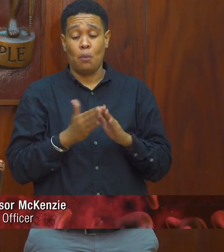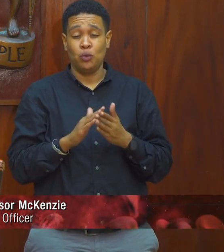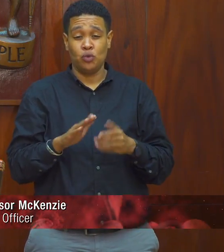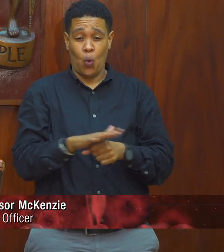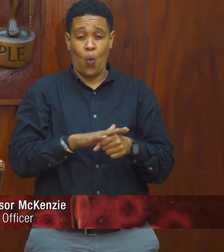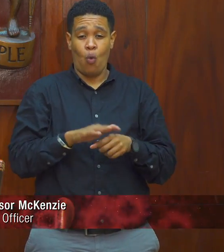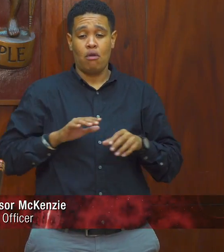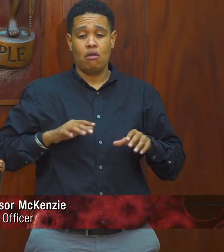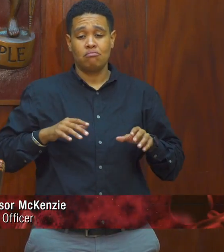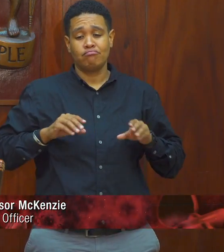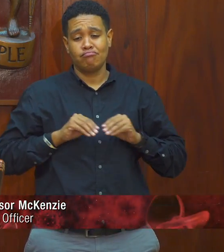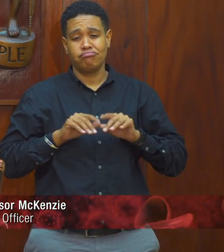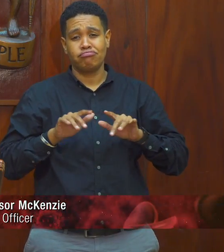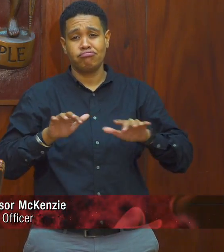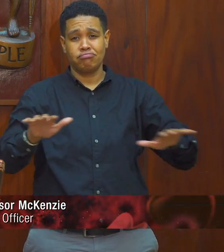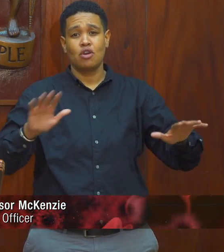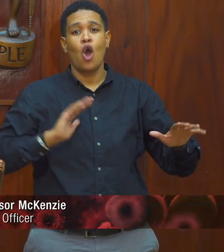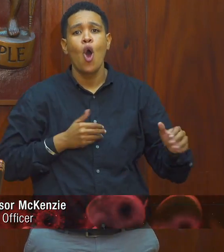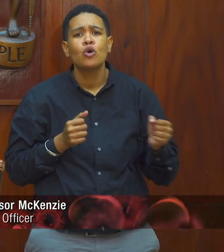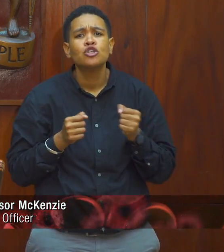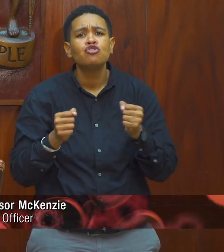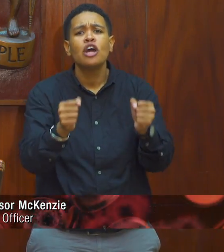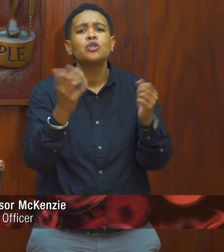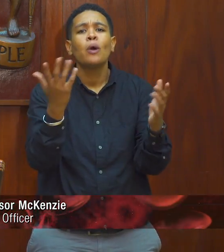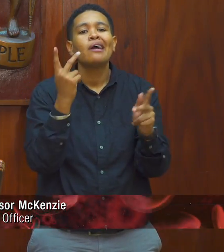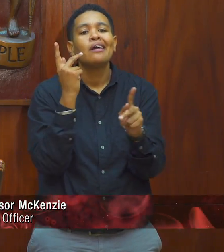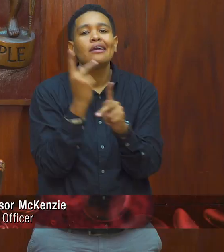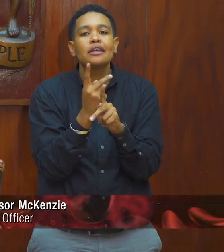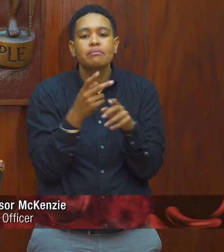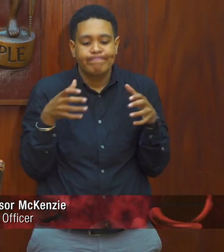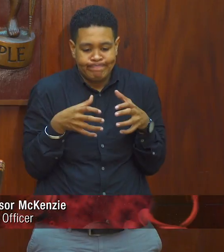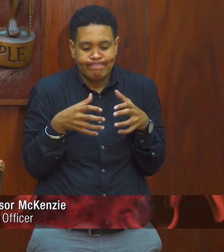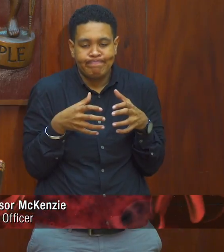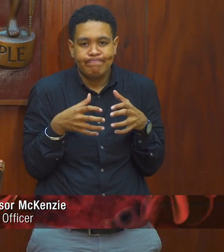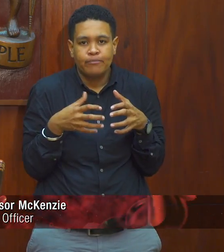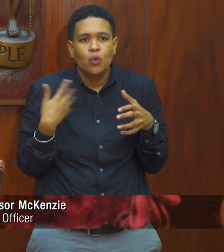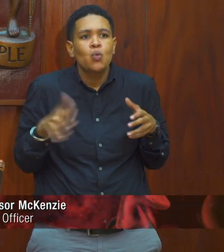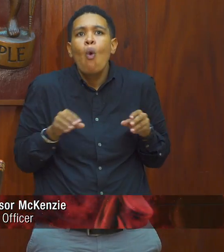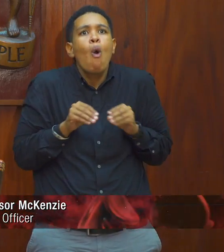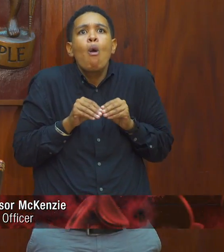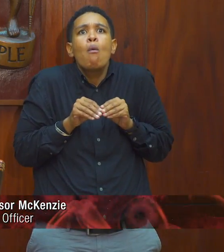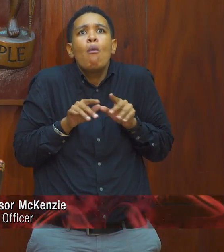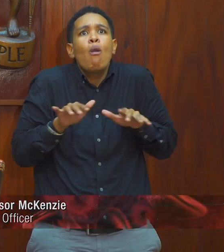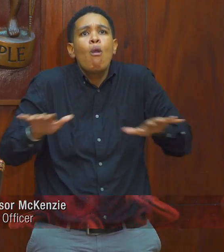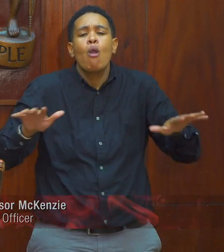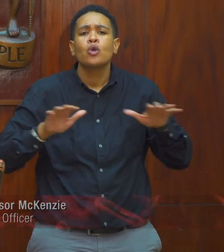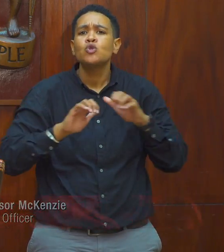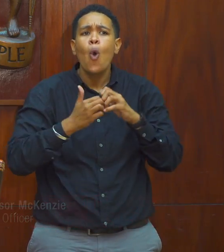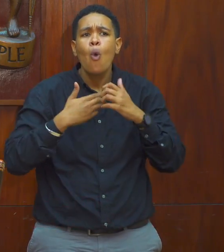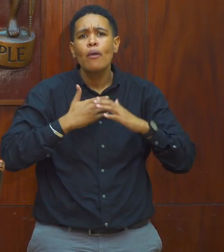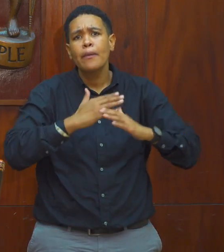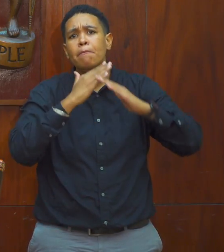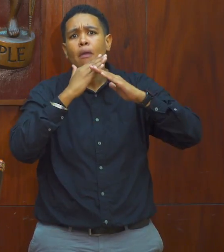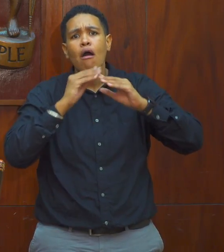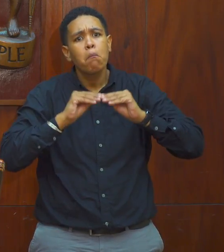our strategy is really aimed at containment. How do we prevent the spread?